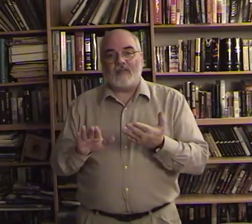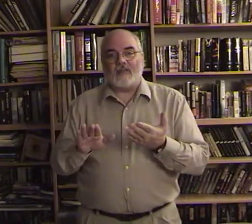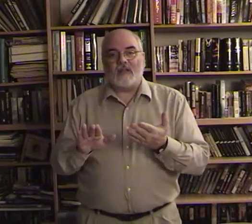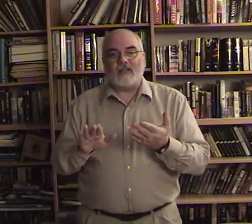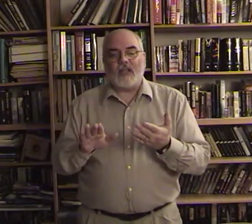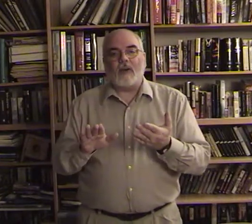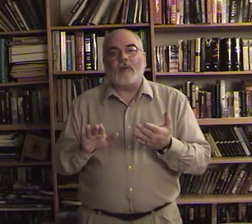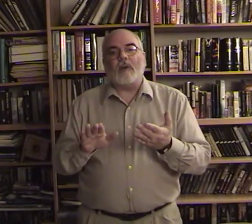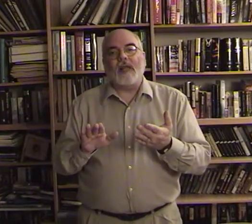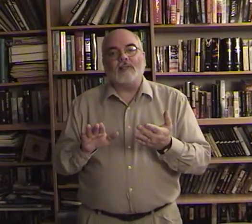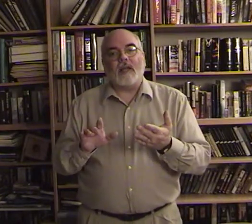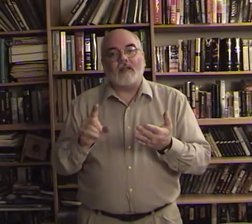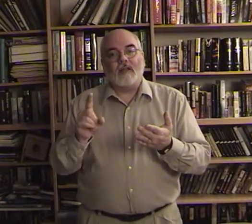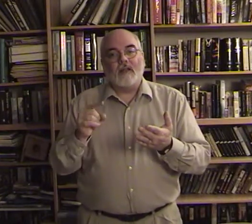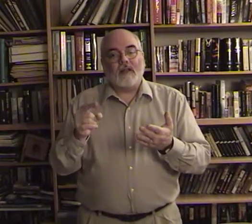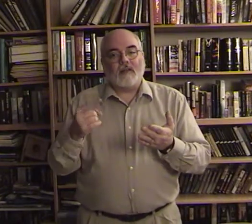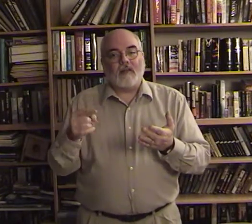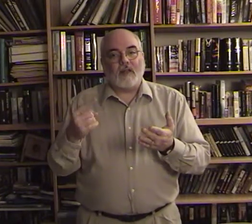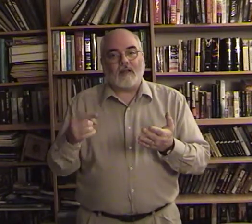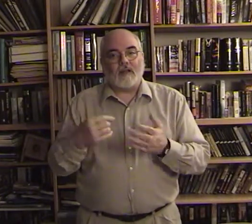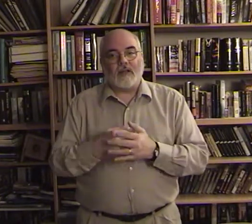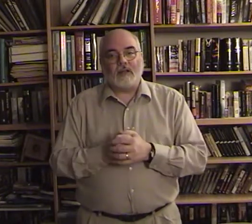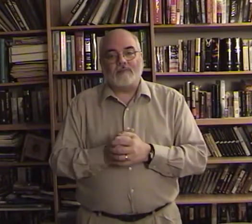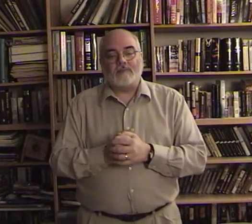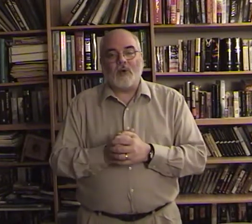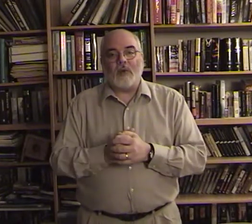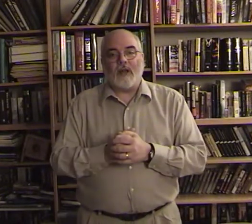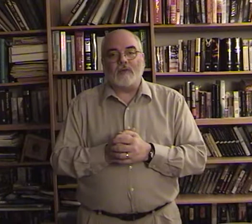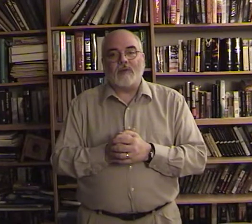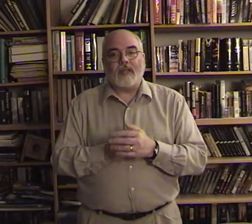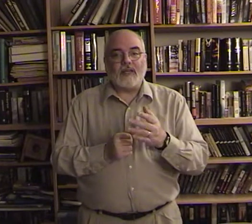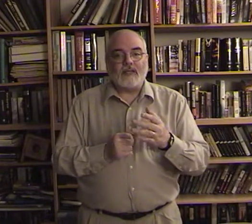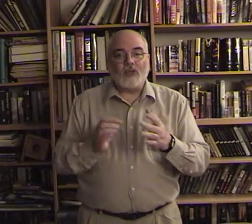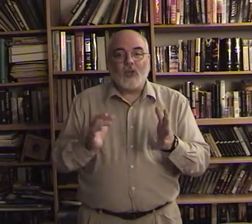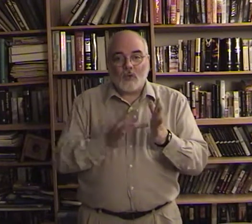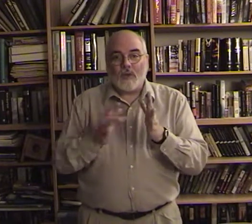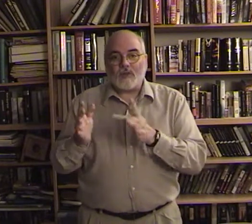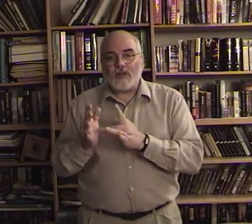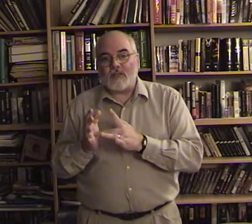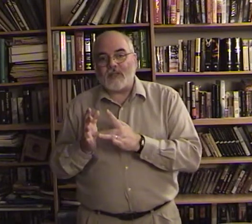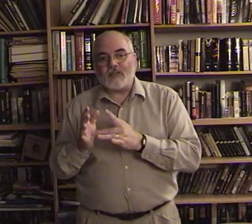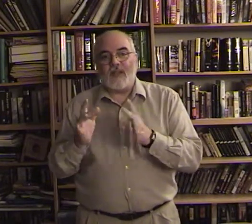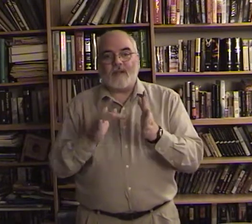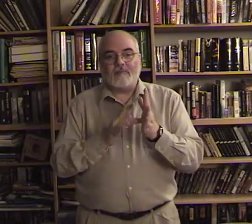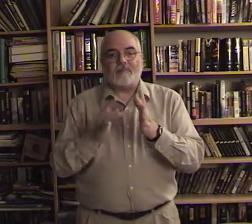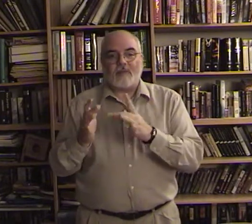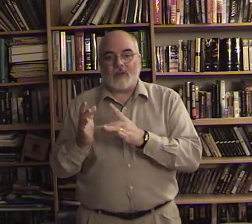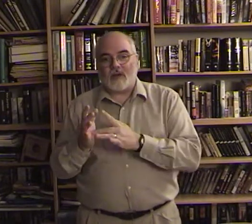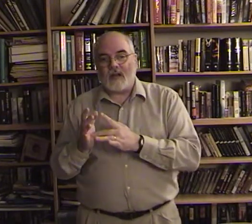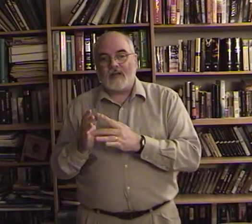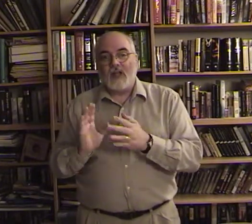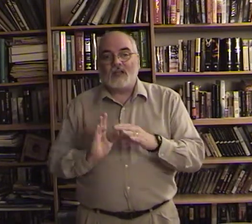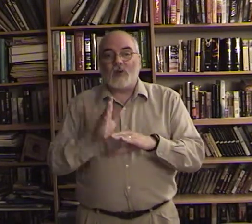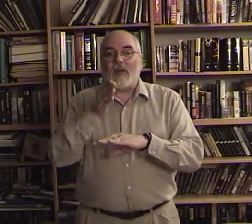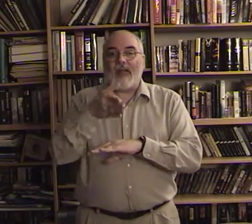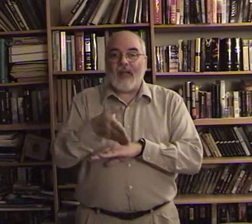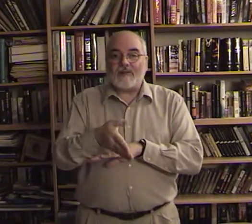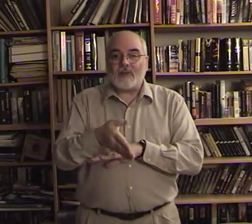and see i replaced that that pronoun his with jesus's name all right so after